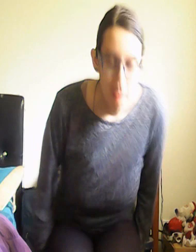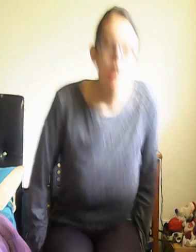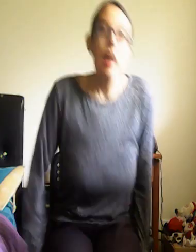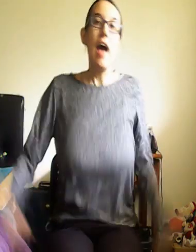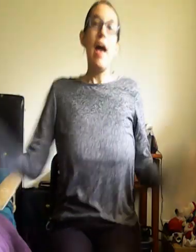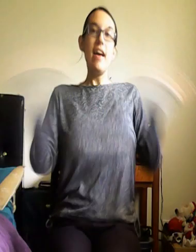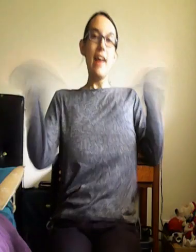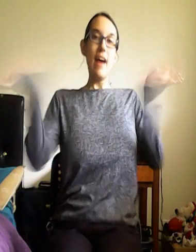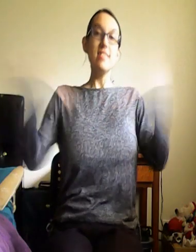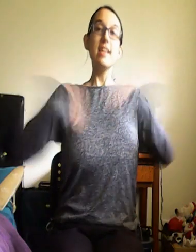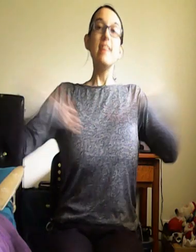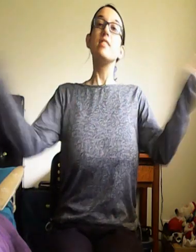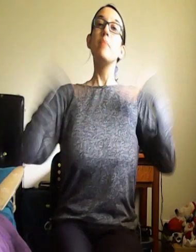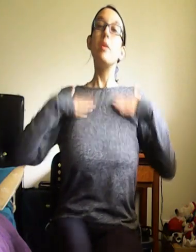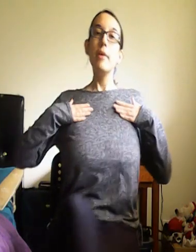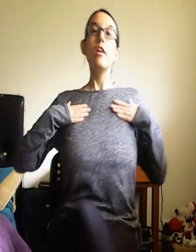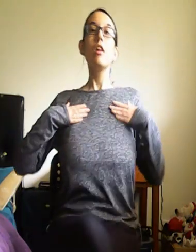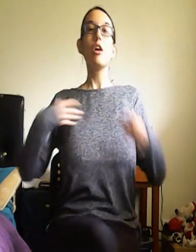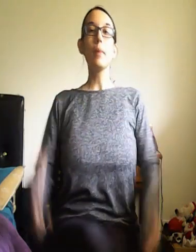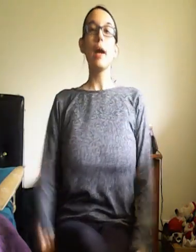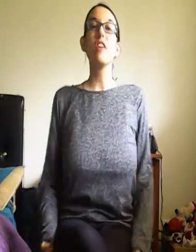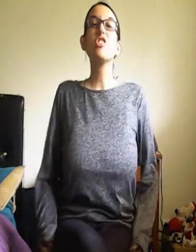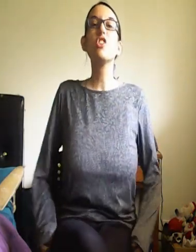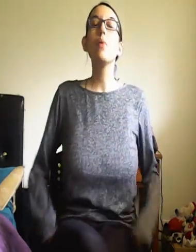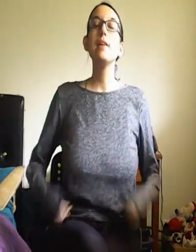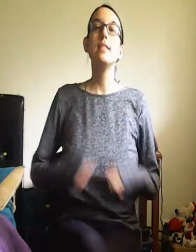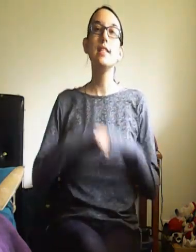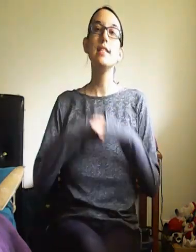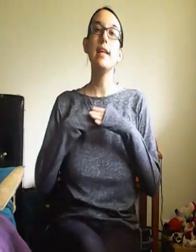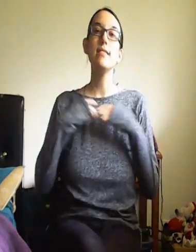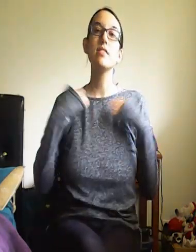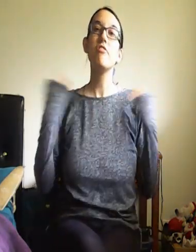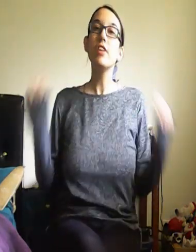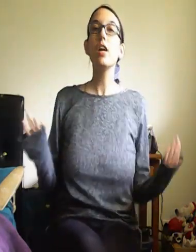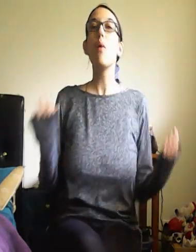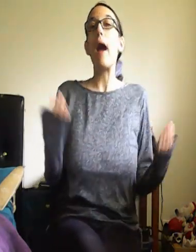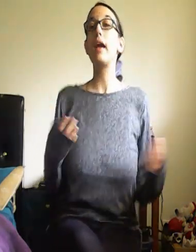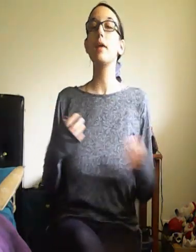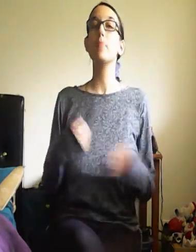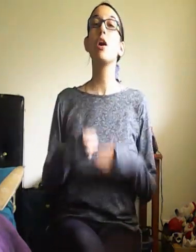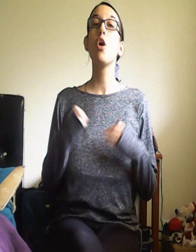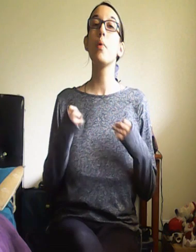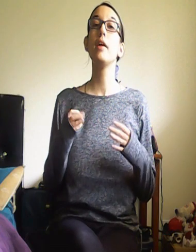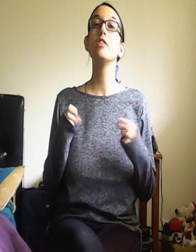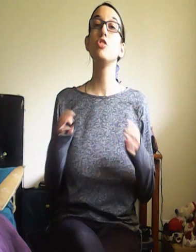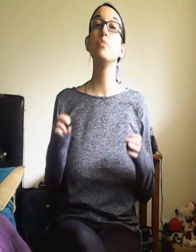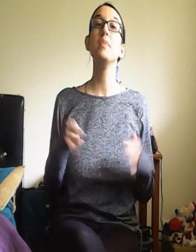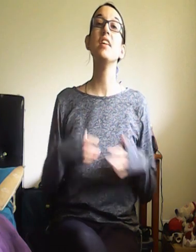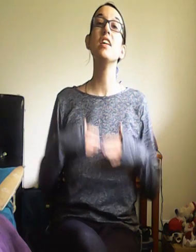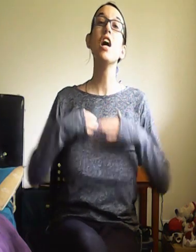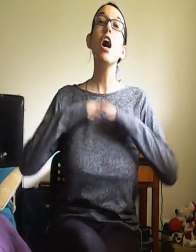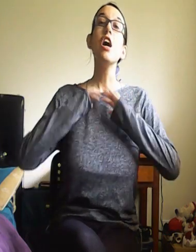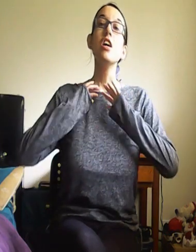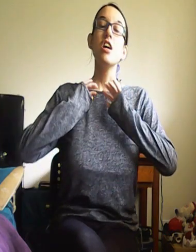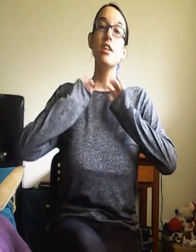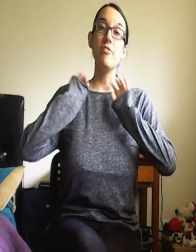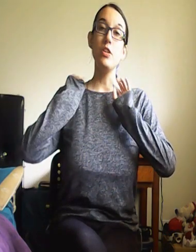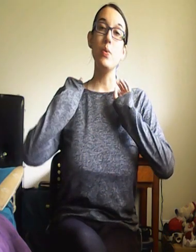Hey guys, it's me, Vigler. We're here, so in today's video I am going to be giving you